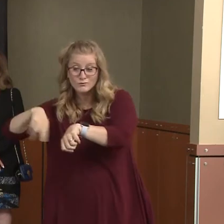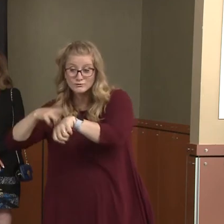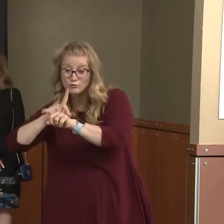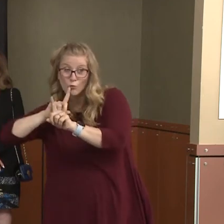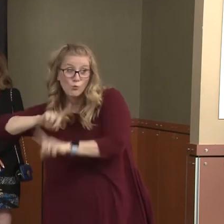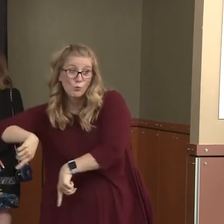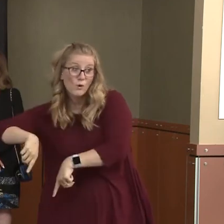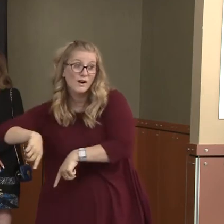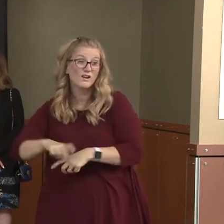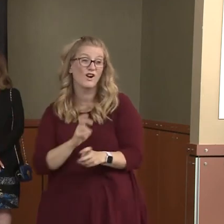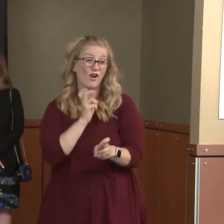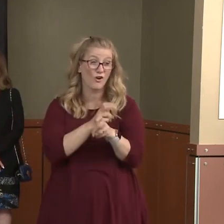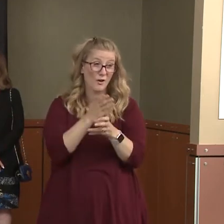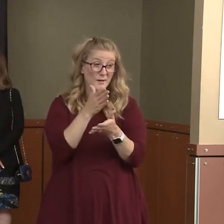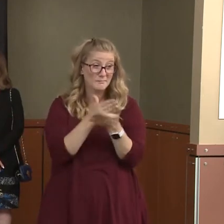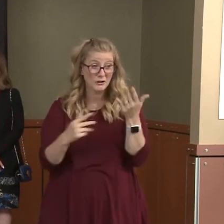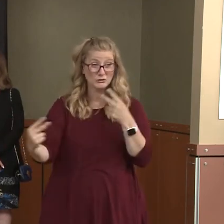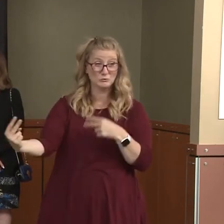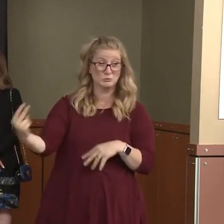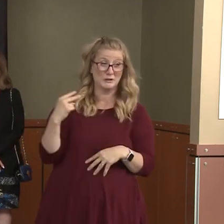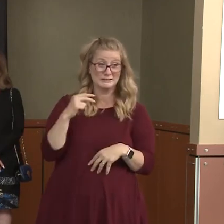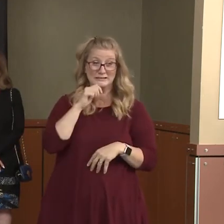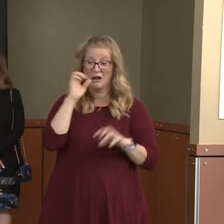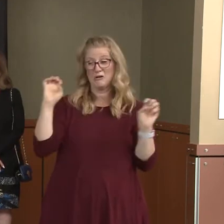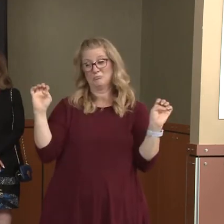emergency situation as a country and a state and a community.